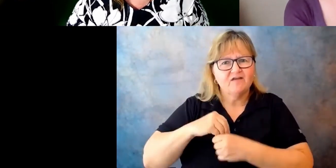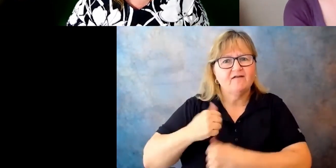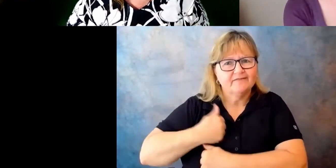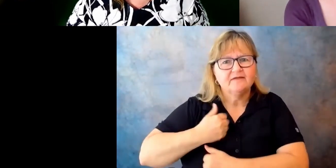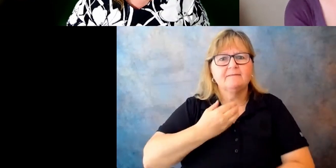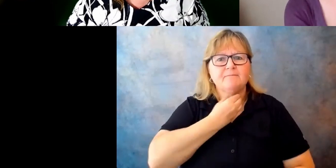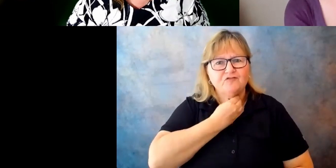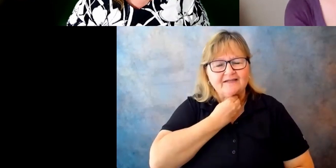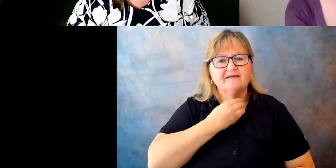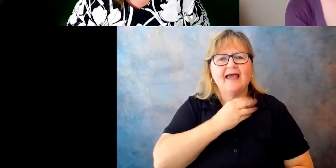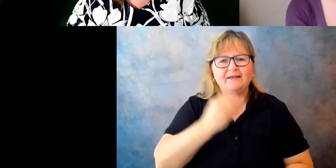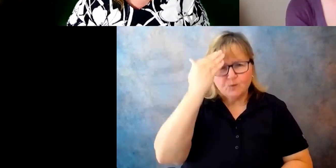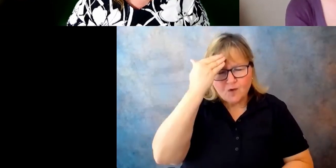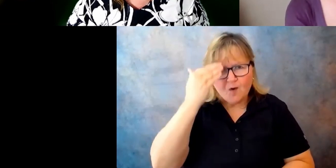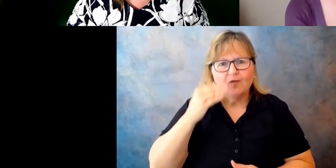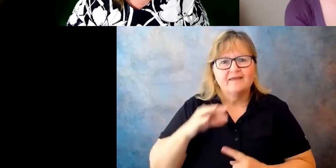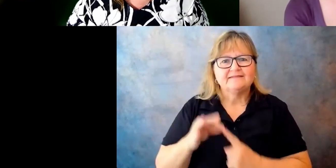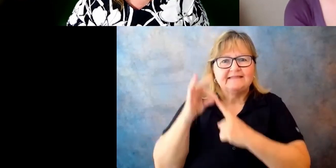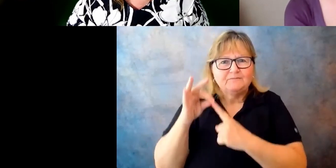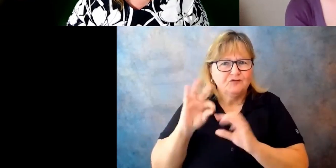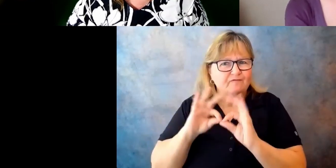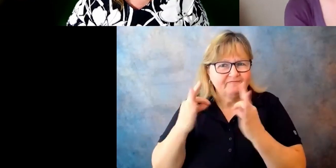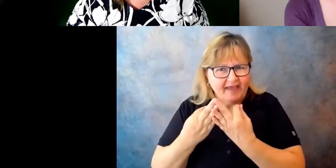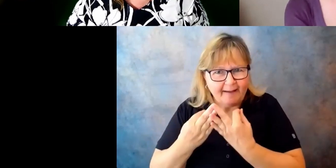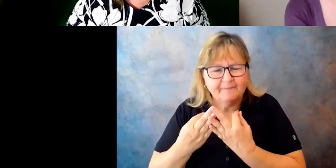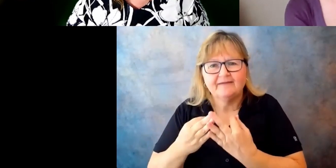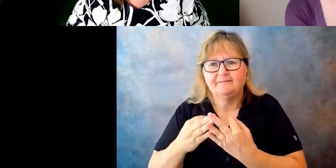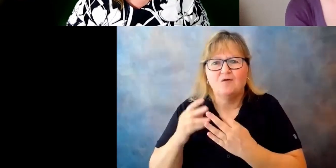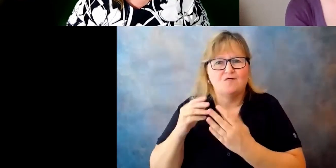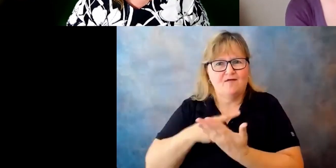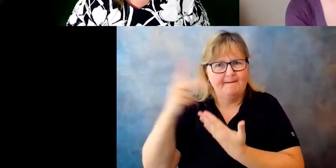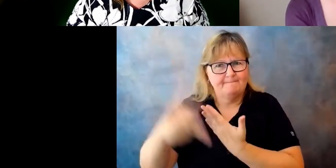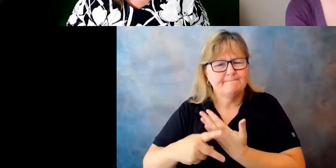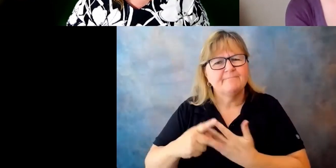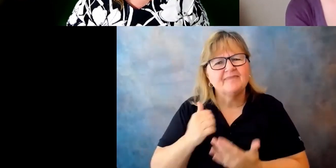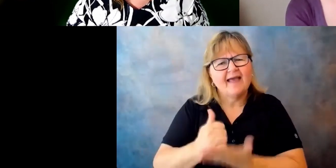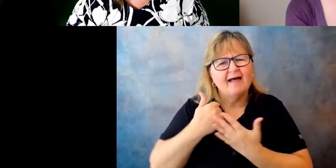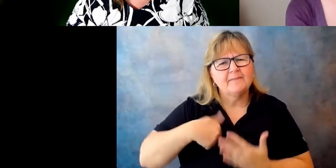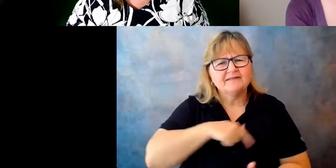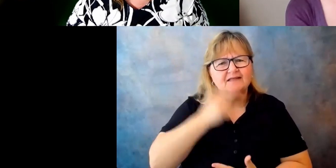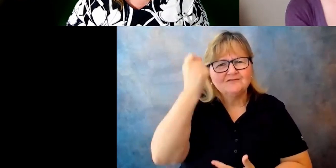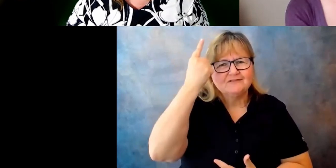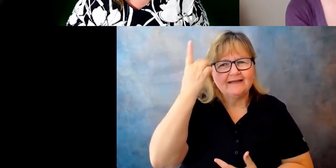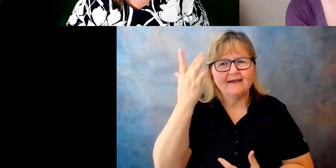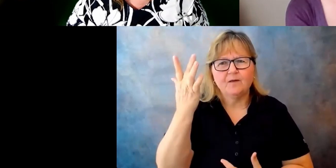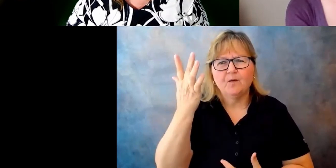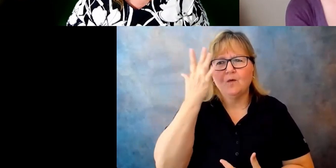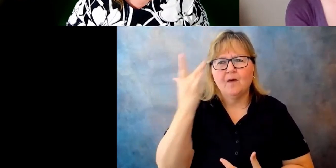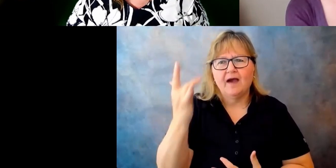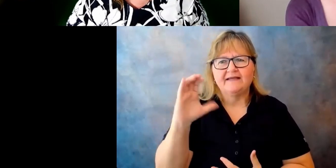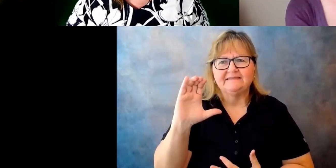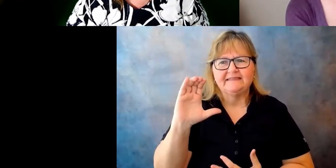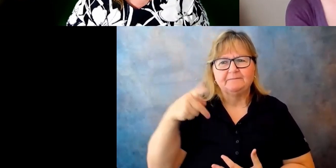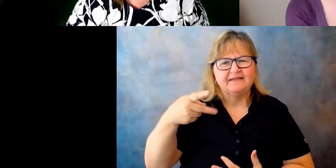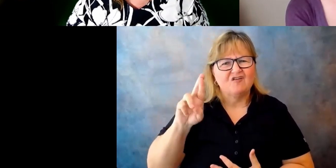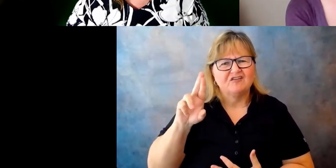exceptional family member program, help us understand why C, um, why, um, CPRD